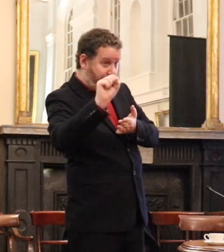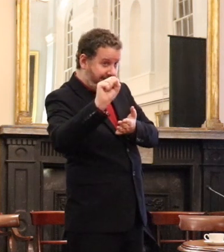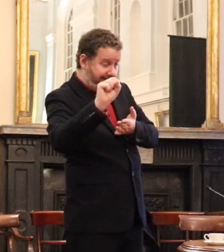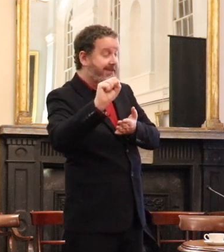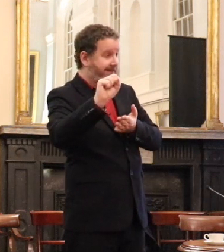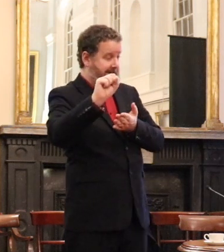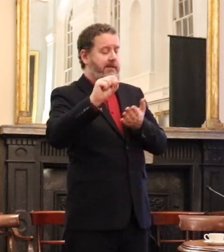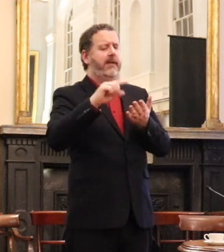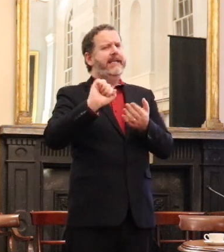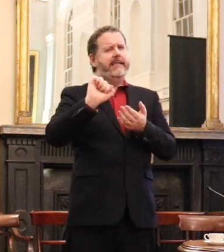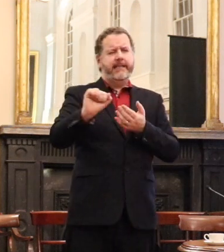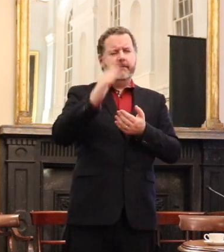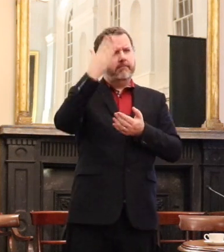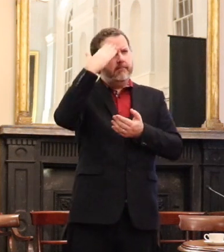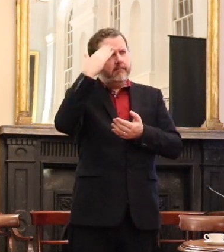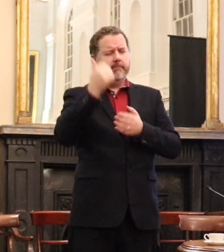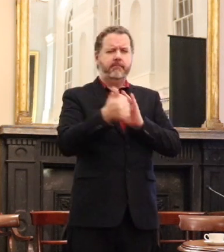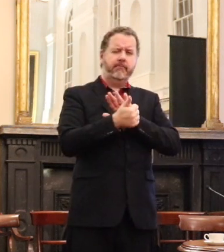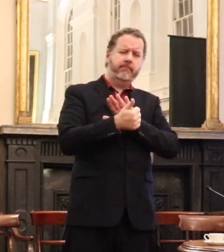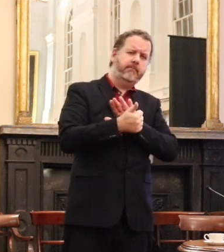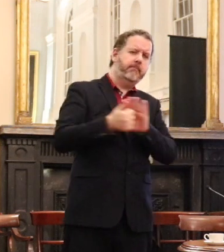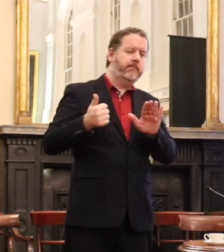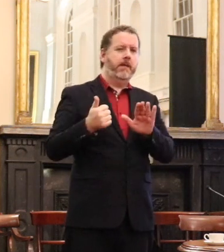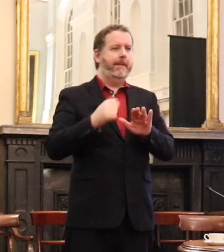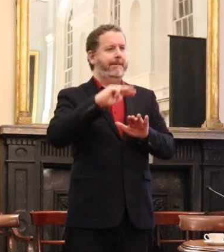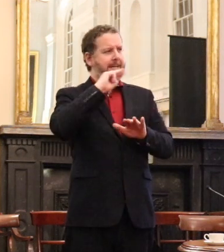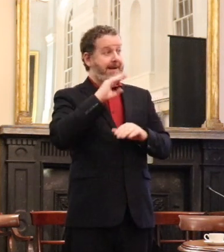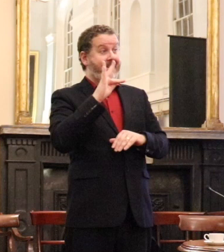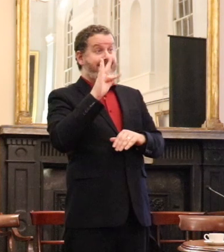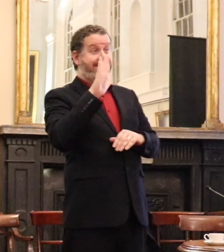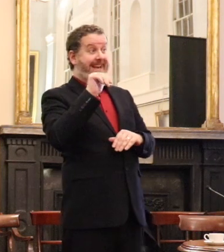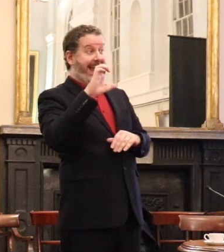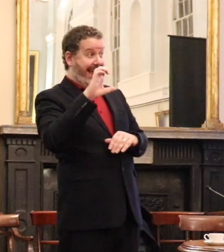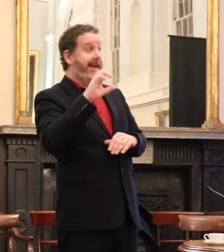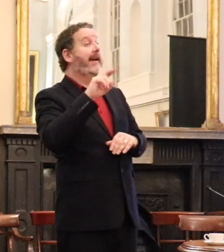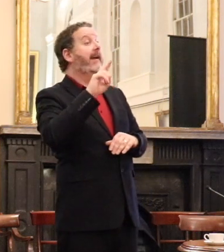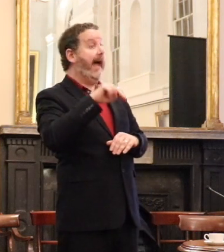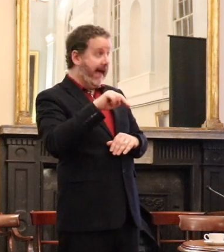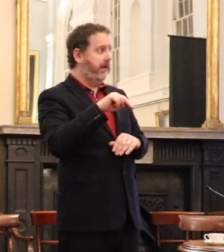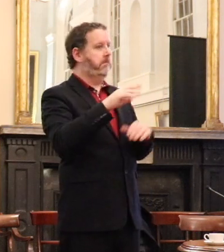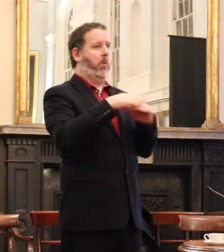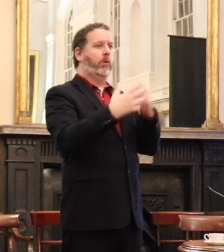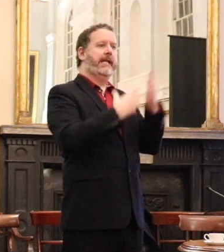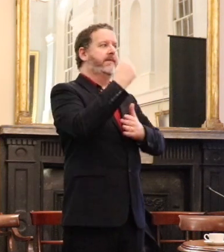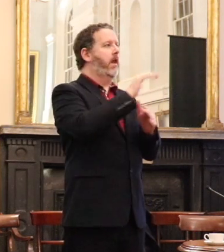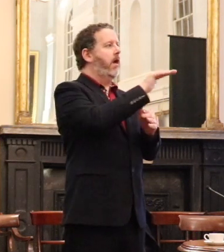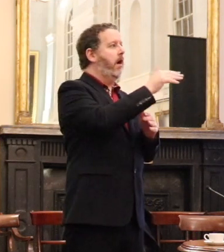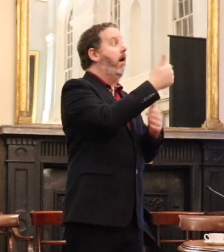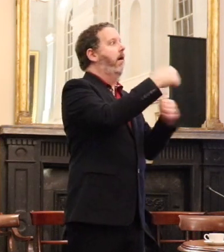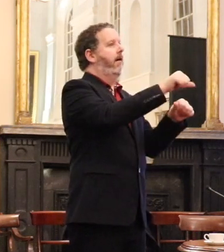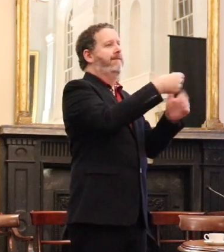credibility really then positioned to be able to attract them funding and respect